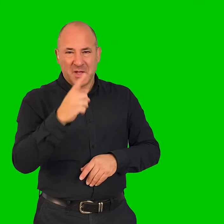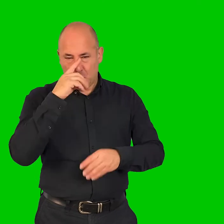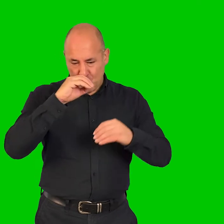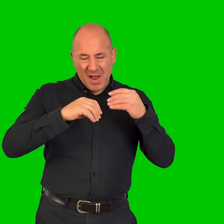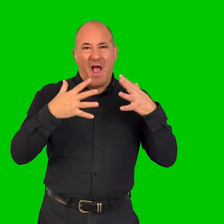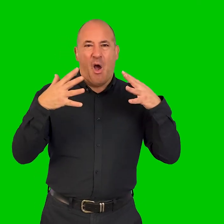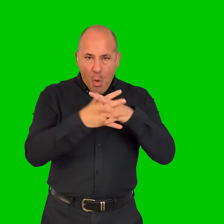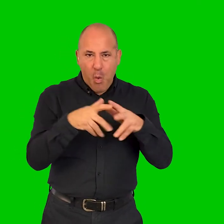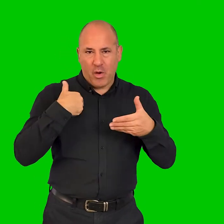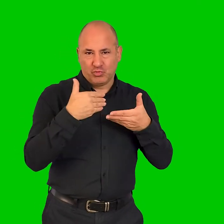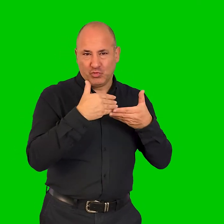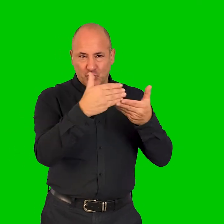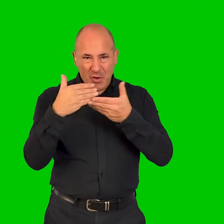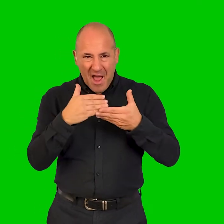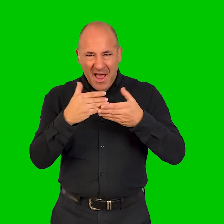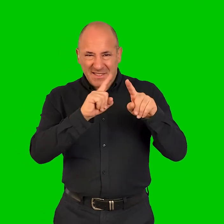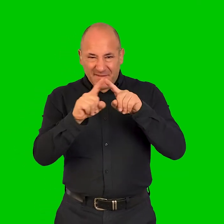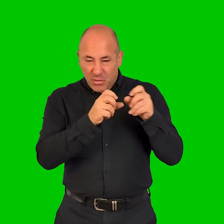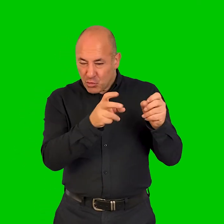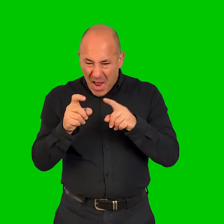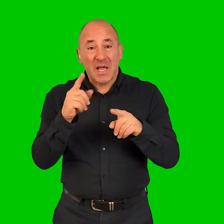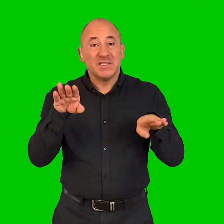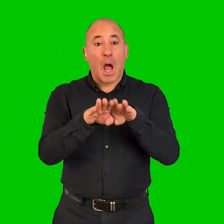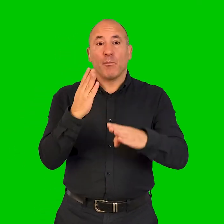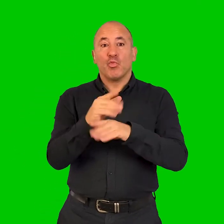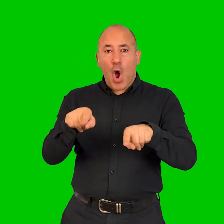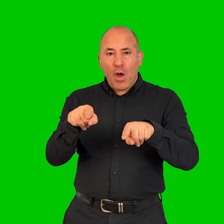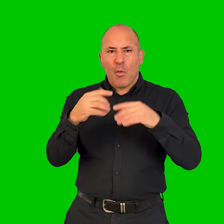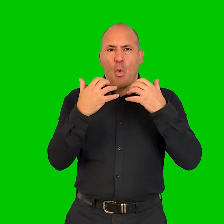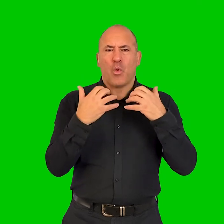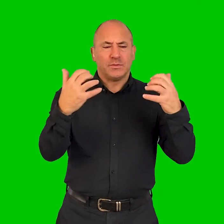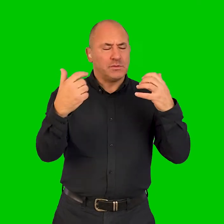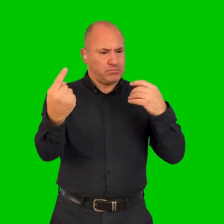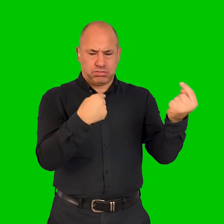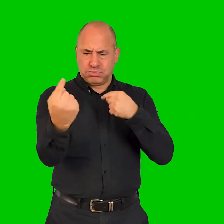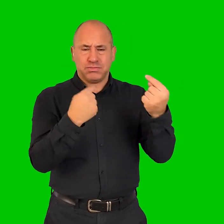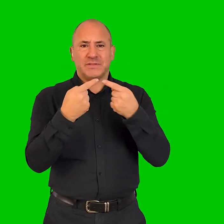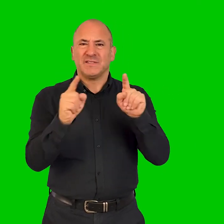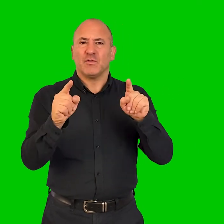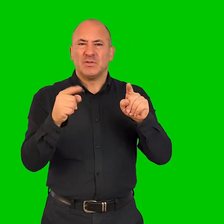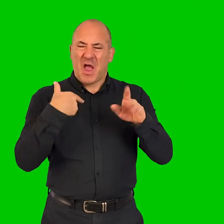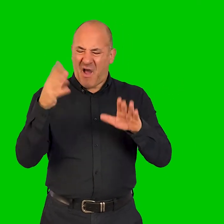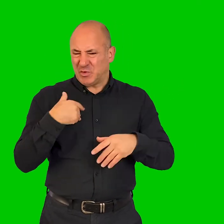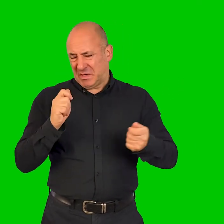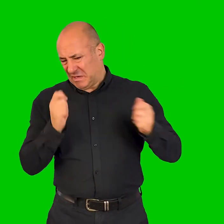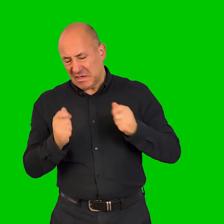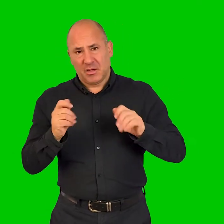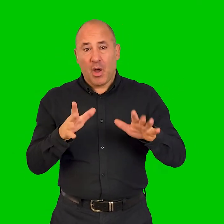many ways through the same work, and so all audiences aren't receiving all of those ways, and they don't need to, because each way you're sharing that